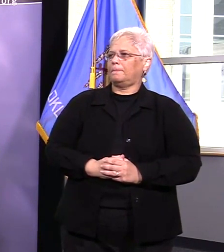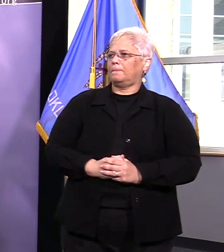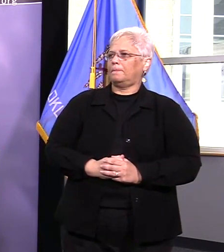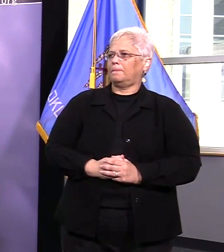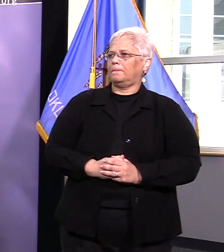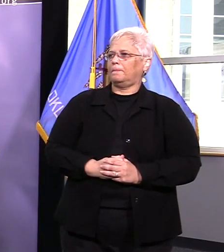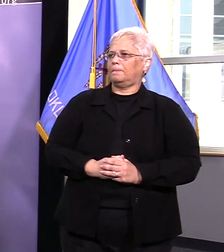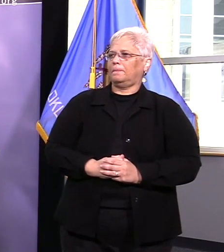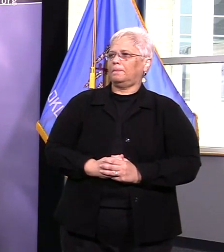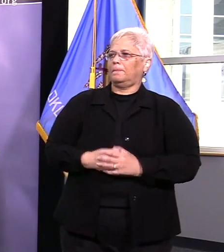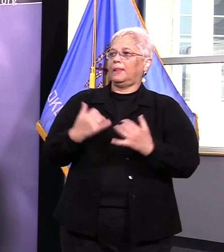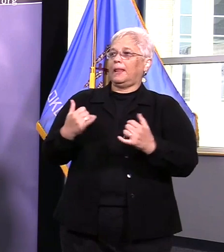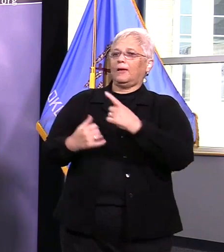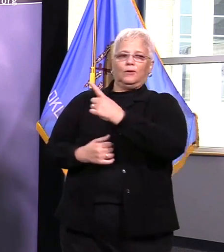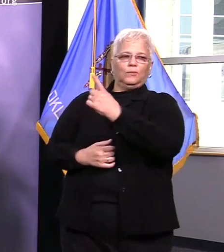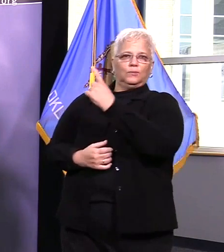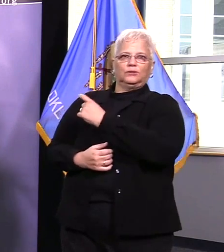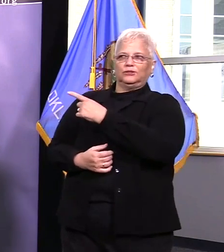for you mayor